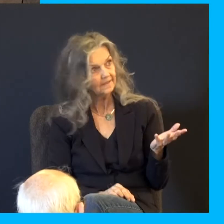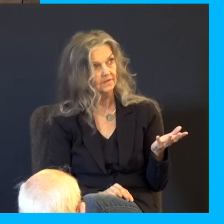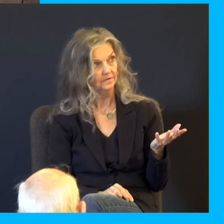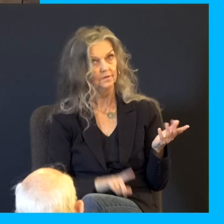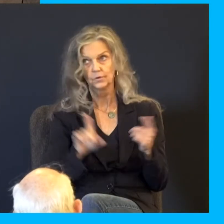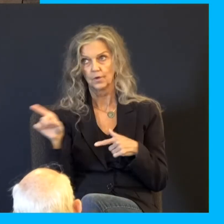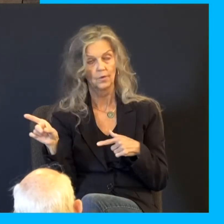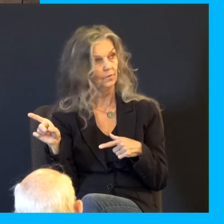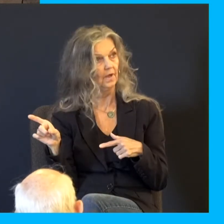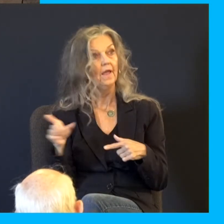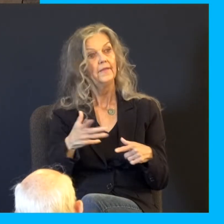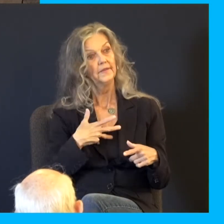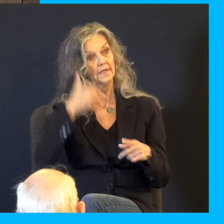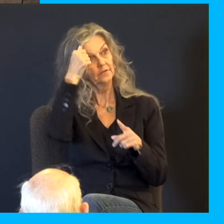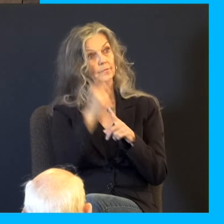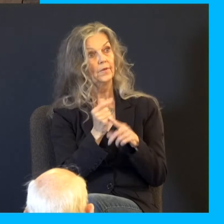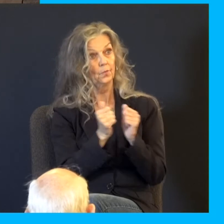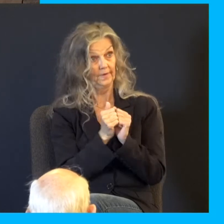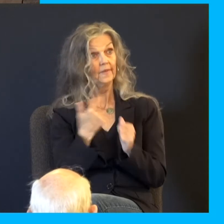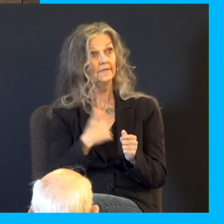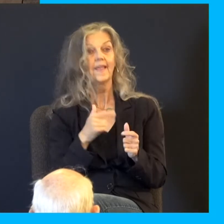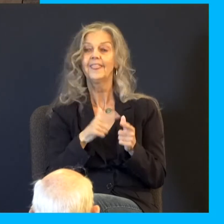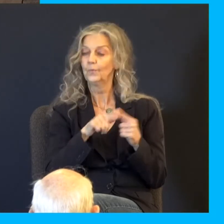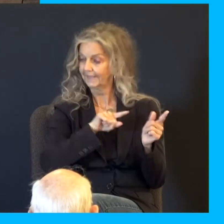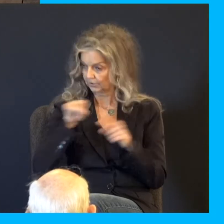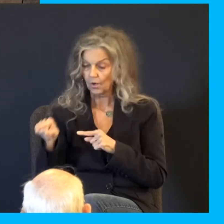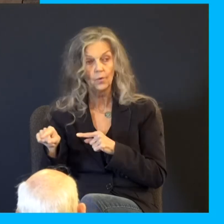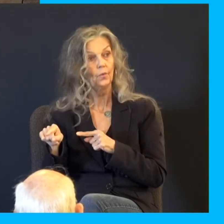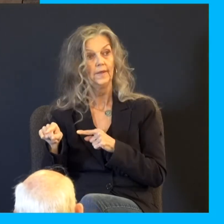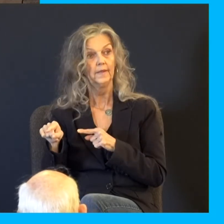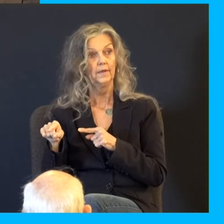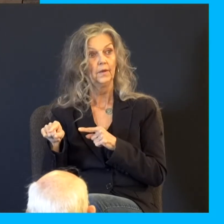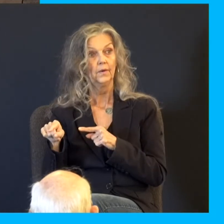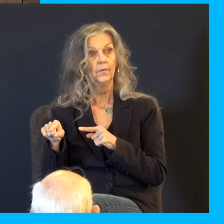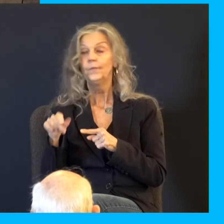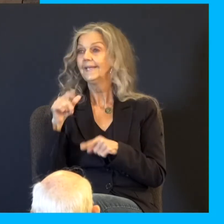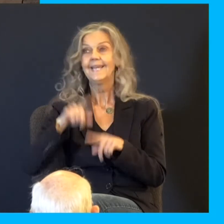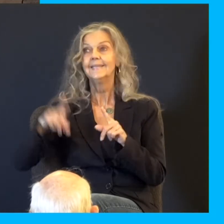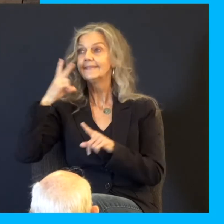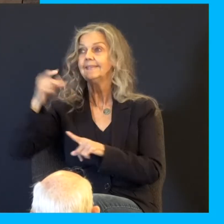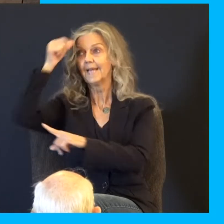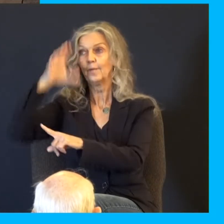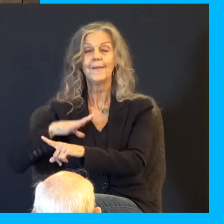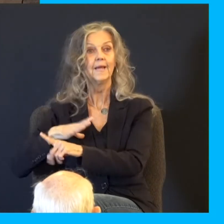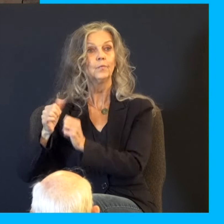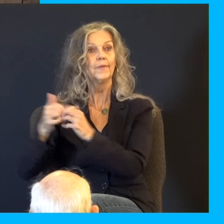For our youngest brother be with us, then we will go down. For we may not see the man's face, except our youngest brother be with